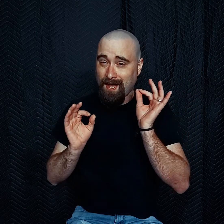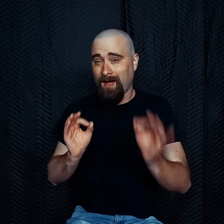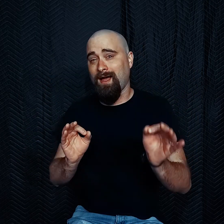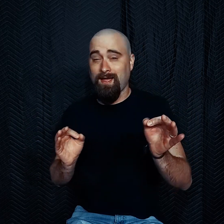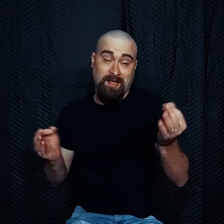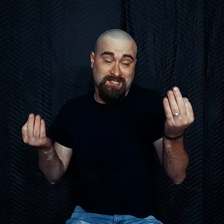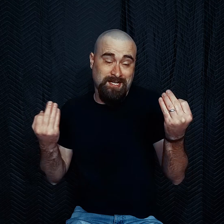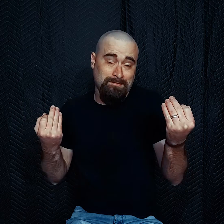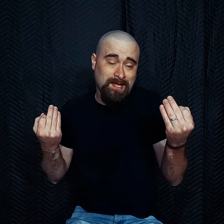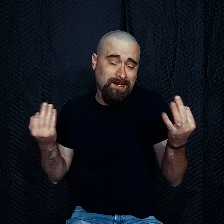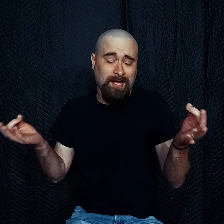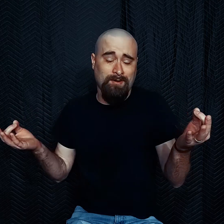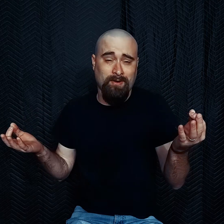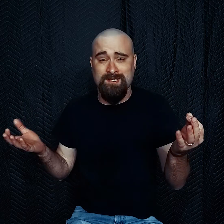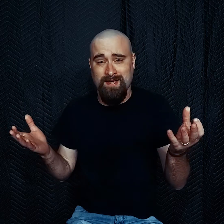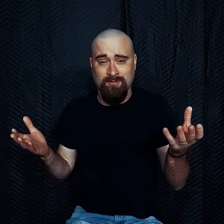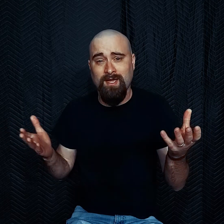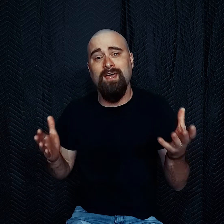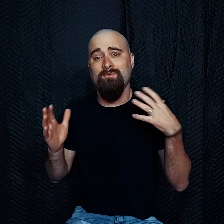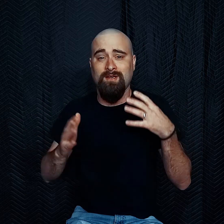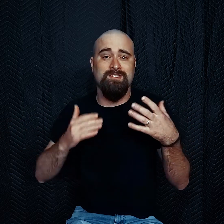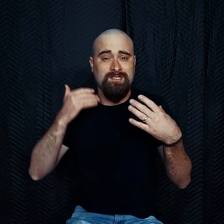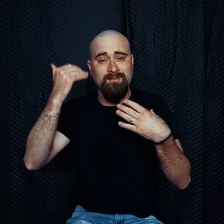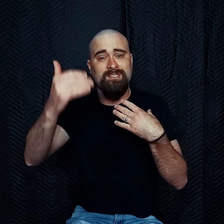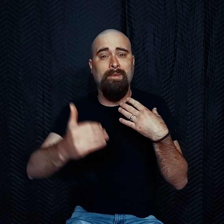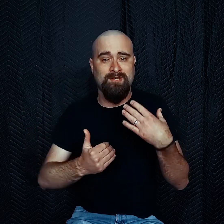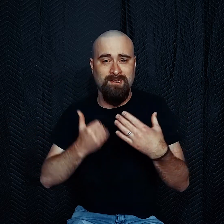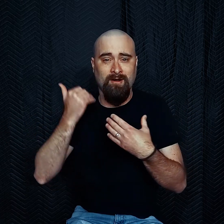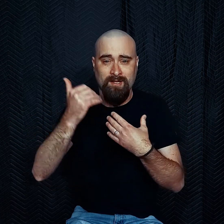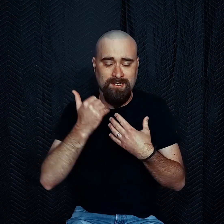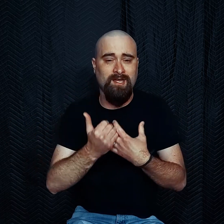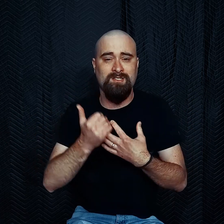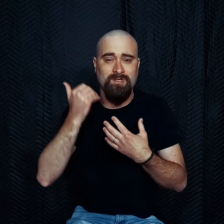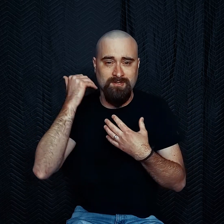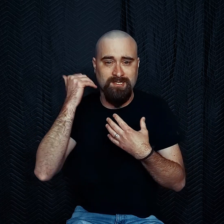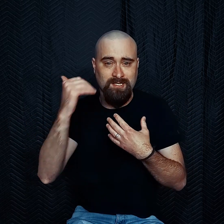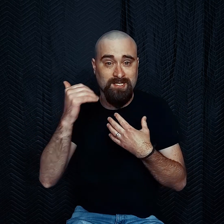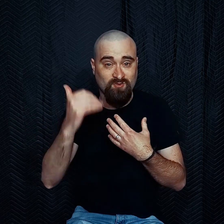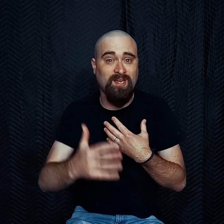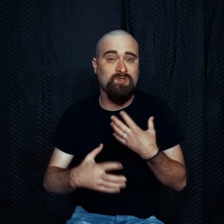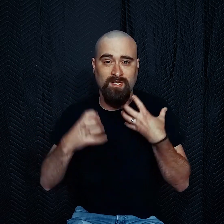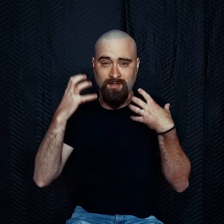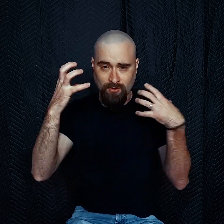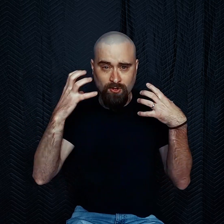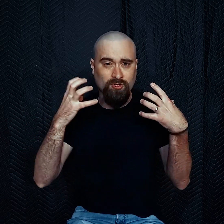since I made it, I'm going to go ahead and say that's okay because it still establishes that audience connection. We still see his face. We get a good,